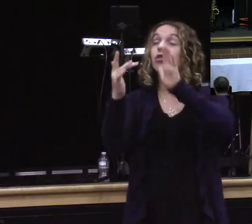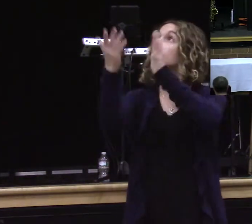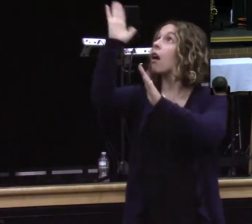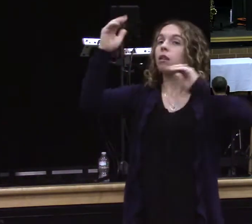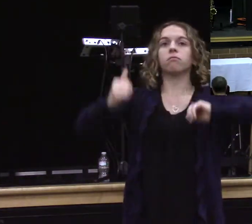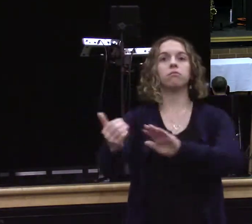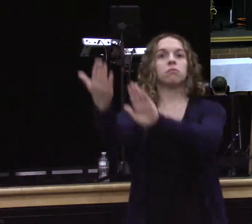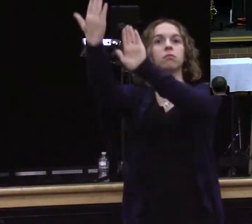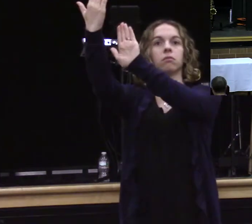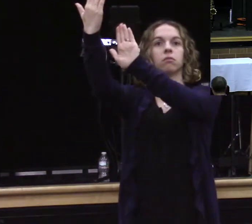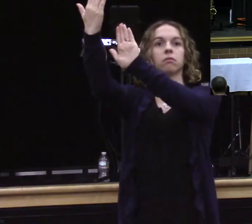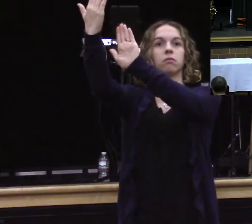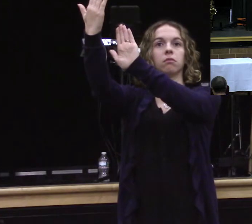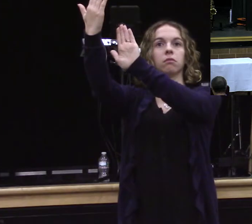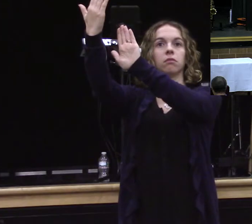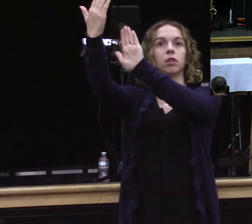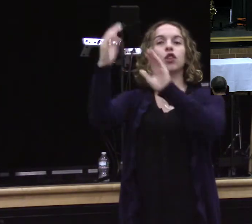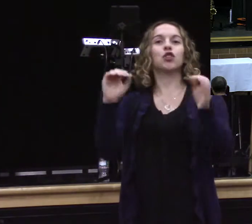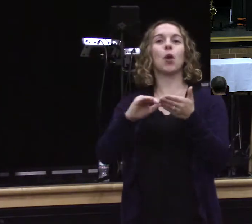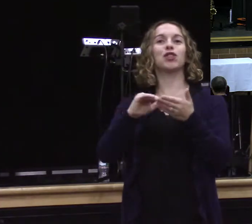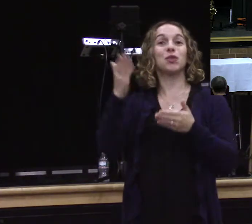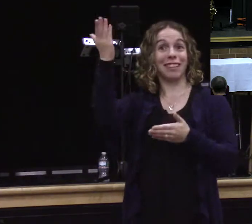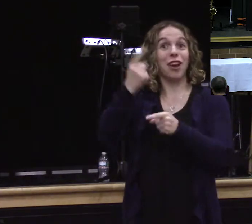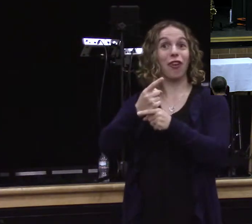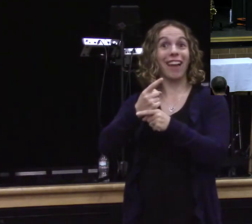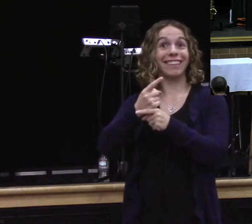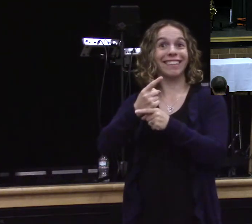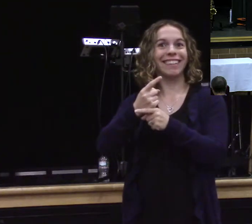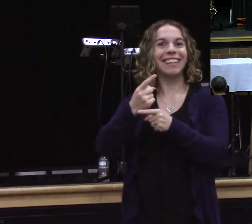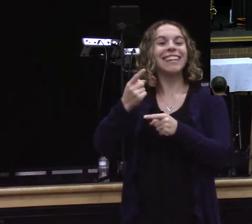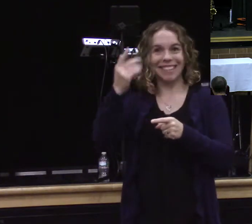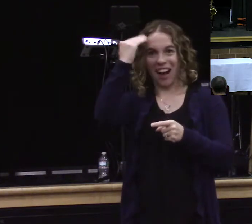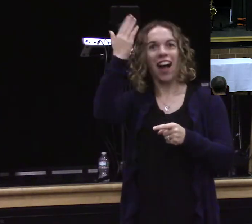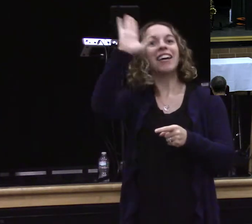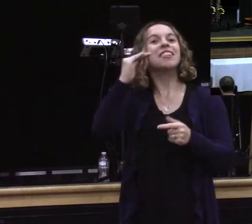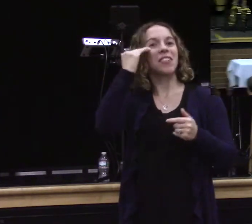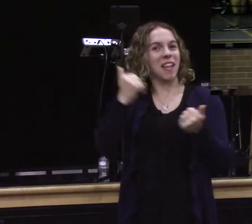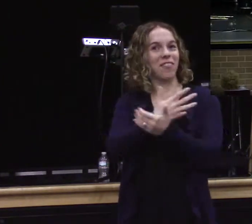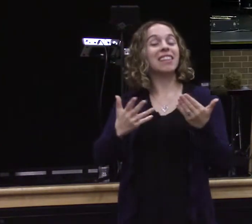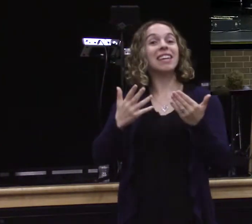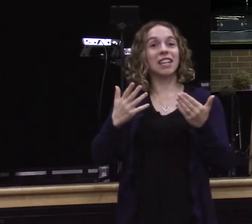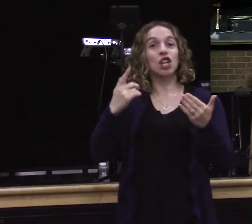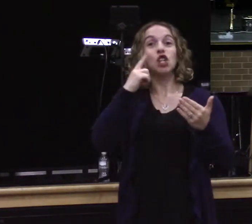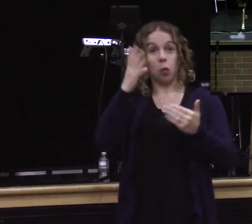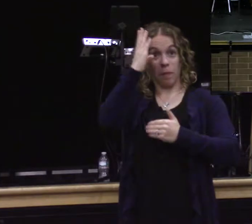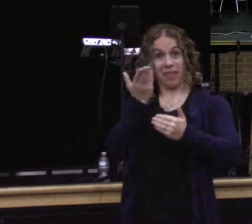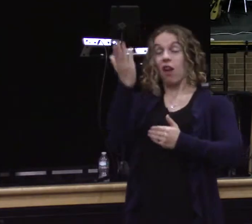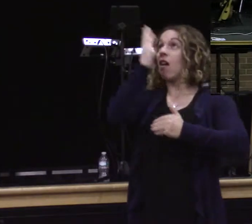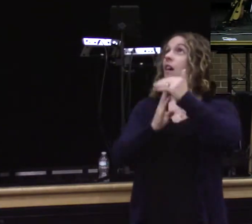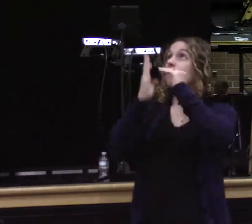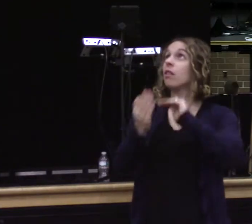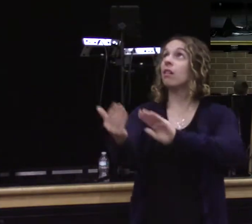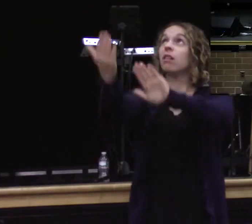excuses. You're going to be there humbly before the mighty throne of God. And at one of the thrones of God that we're going to stand before. Jesus is going to.